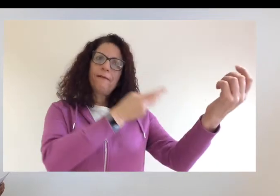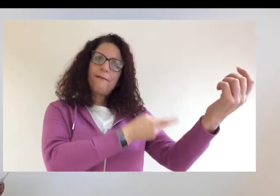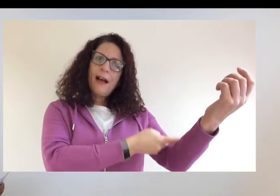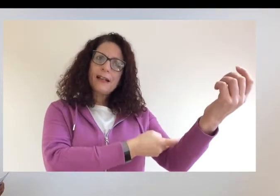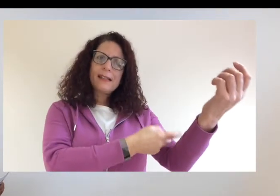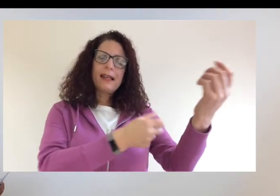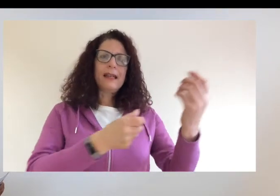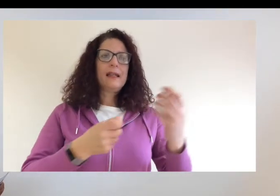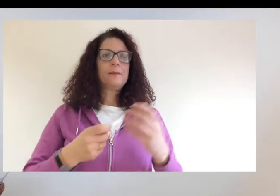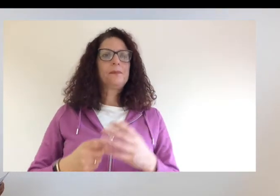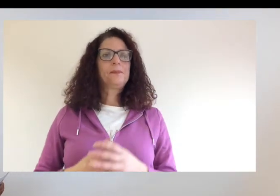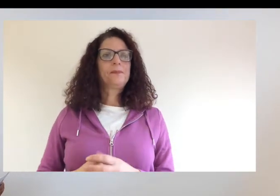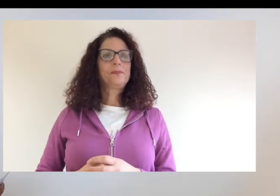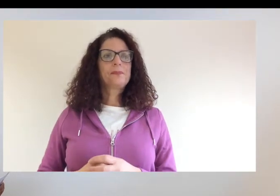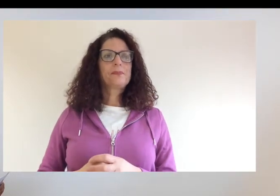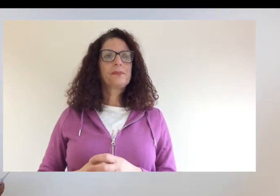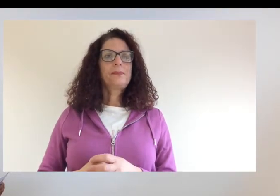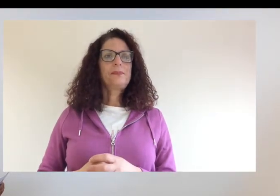Who should have the coronavirus vaccine?